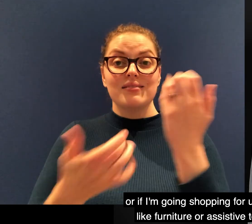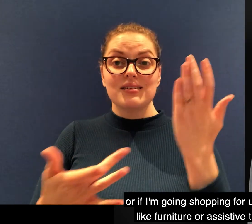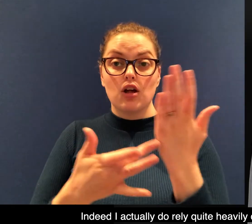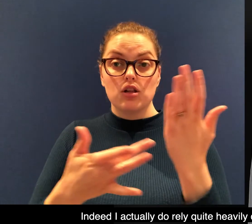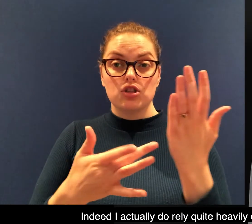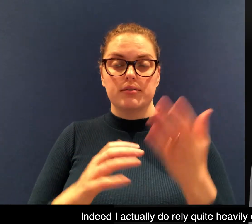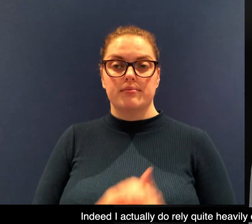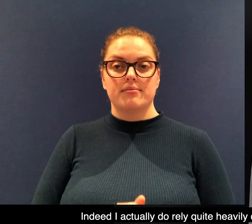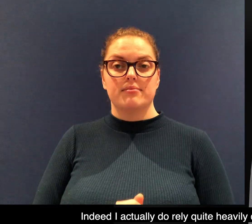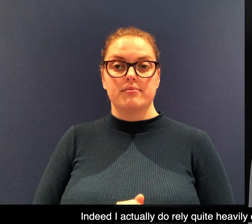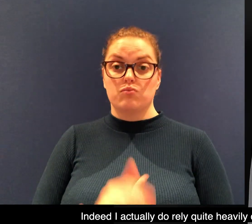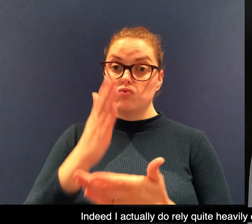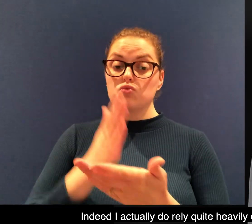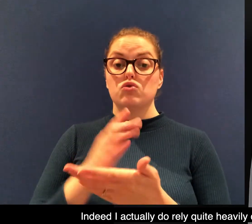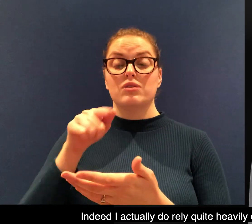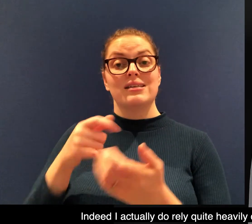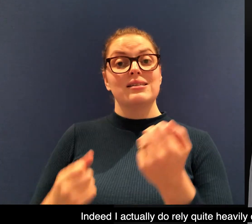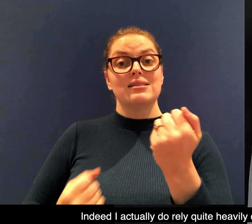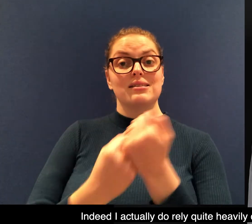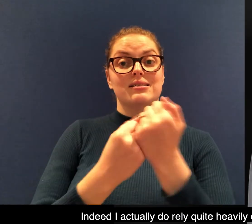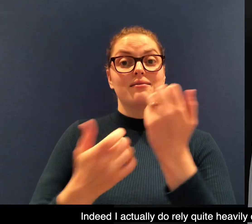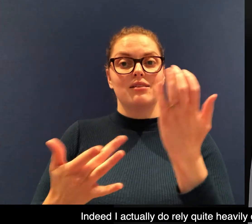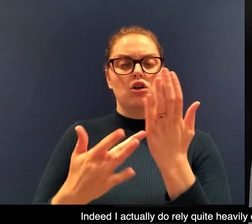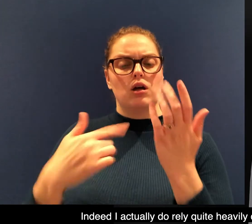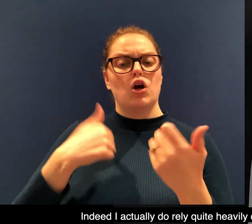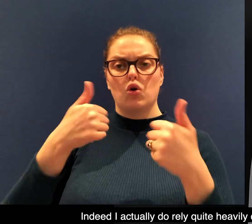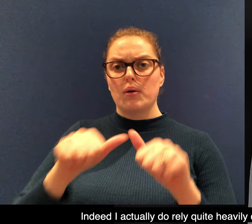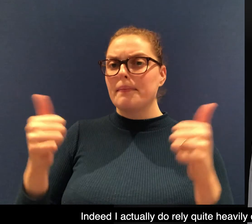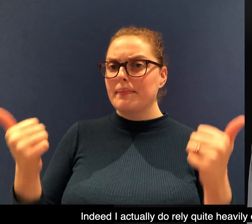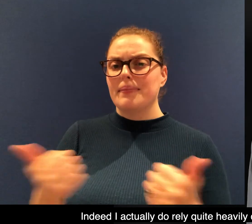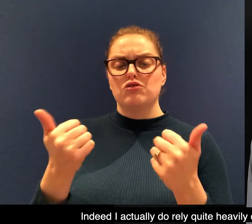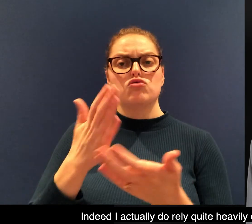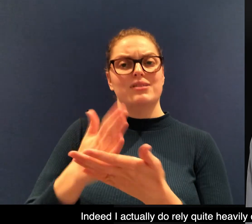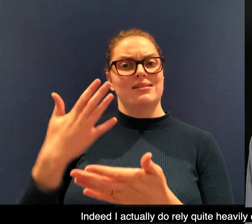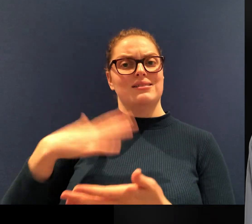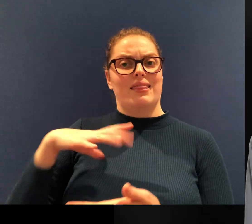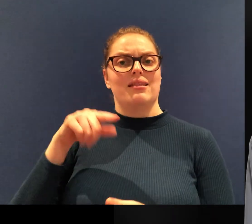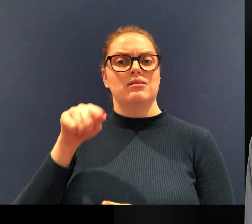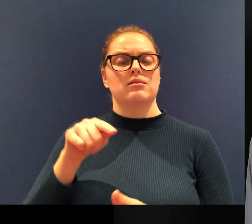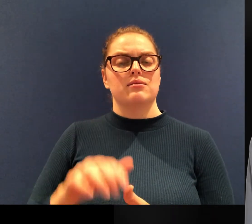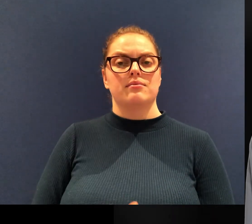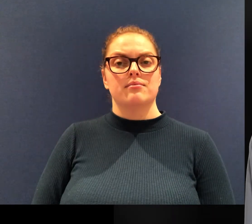technology. Indeed I actually do rely quite heavily on assistive technology